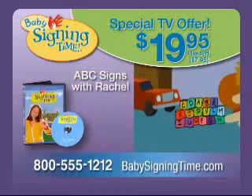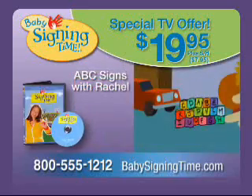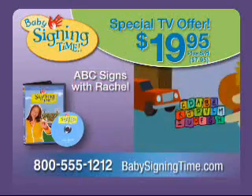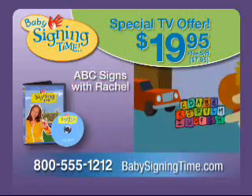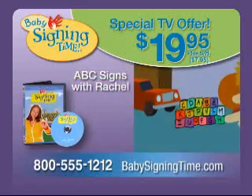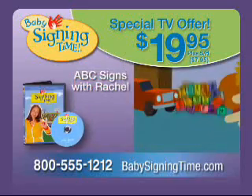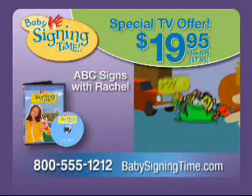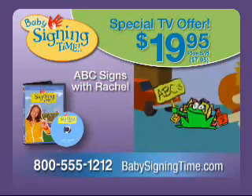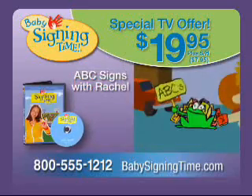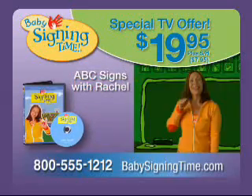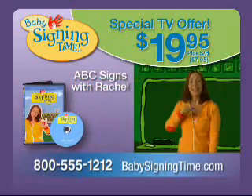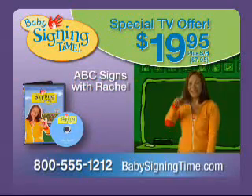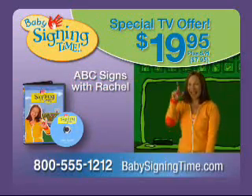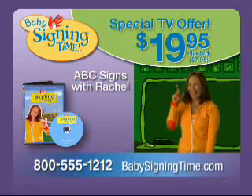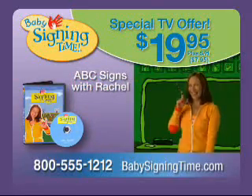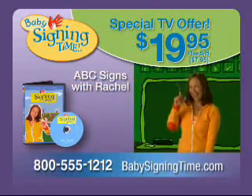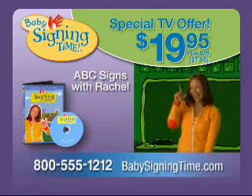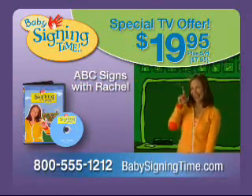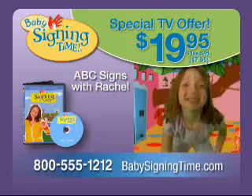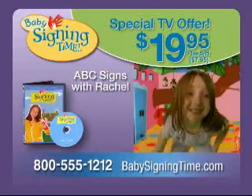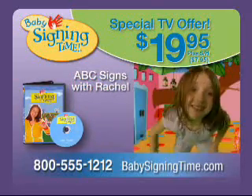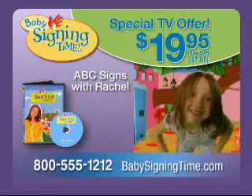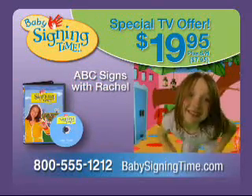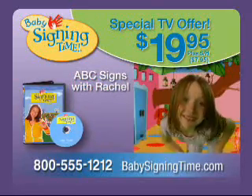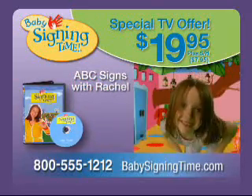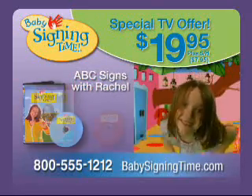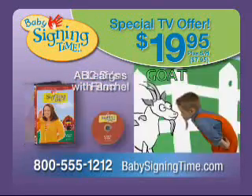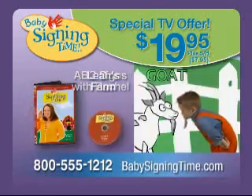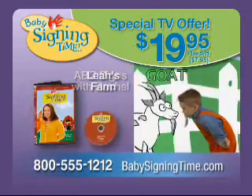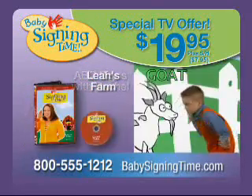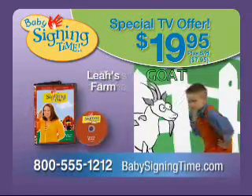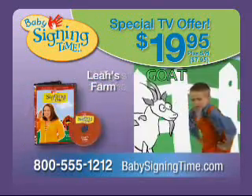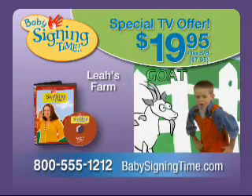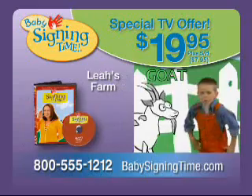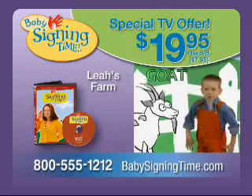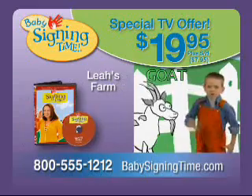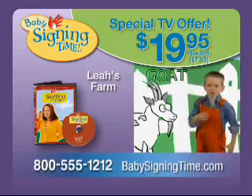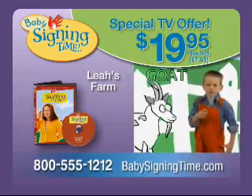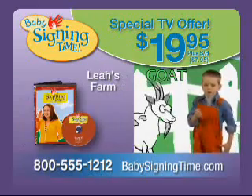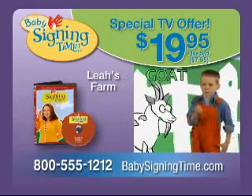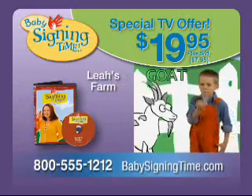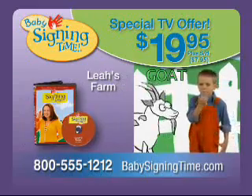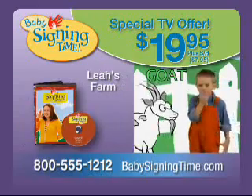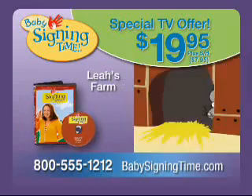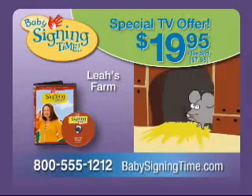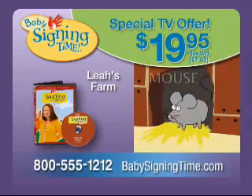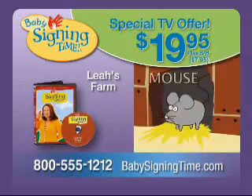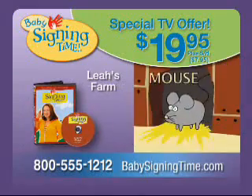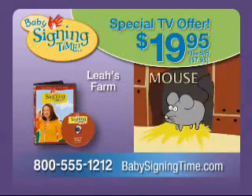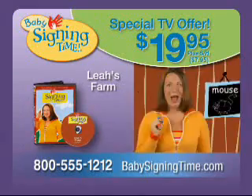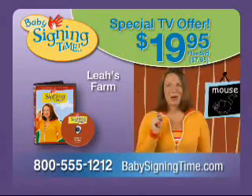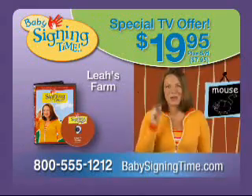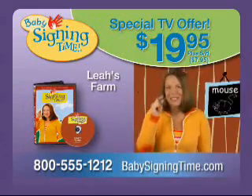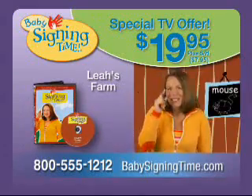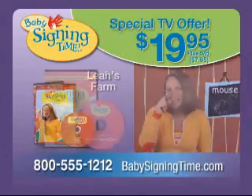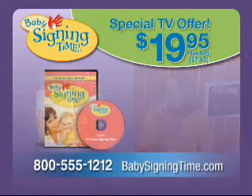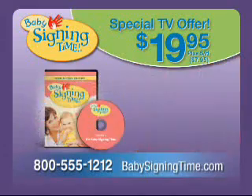Signs, making learning and signing the alphabet fun. Plus, Leah's Farm. Delight your child with the world of animal signs. And finally,